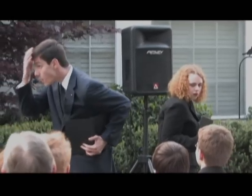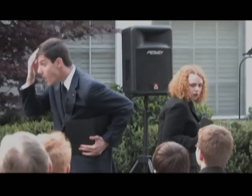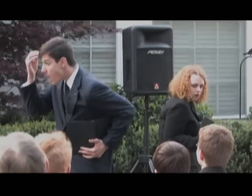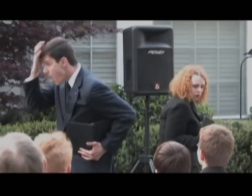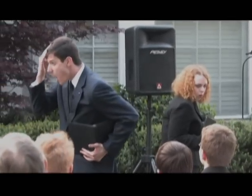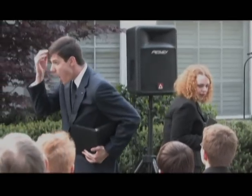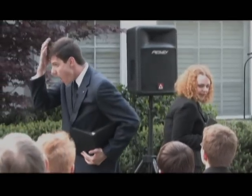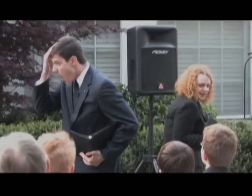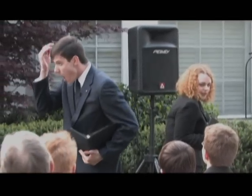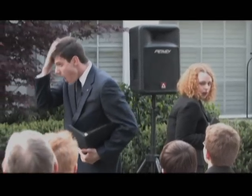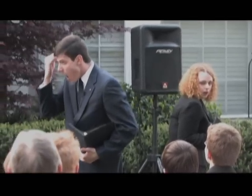What a dog.